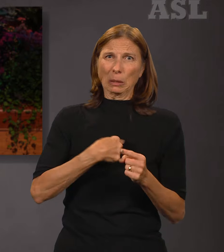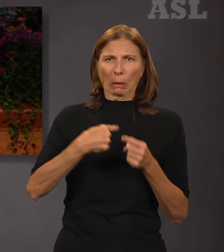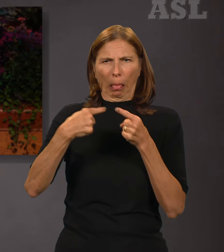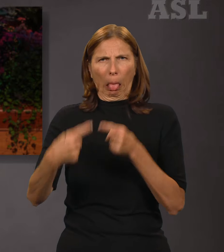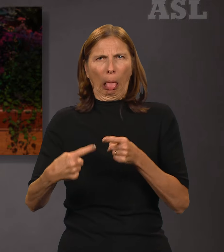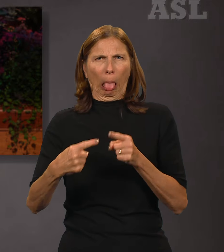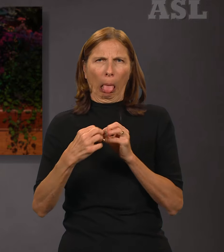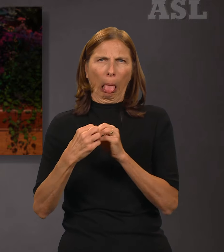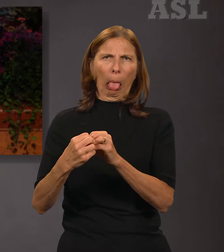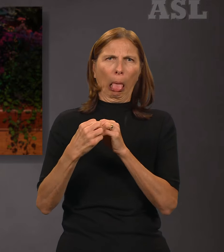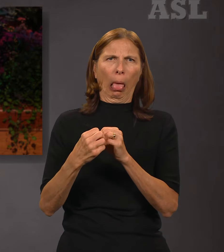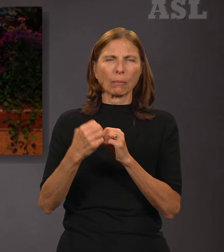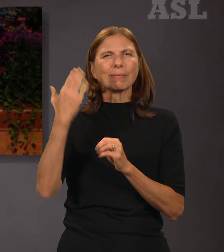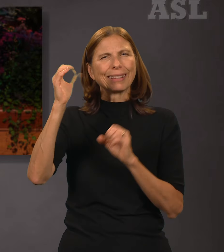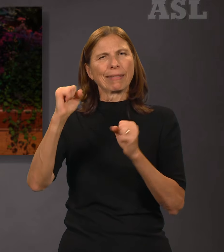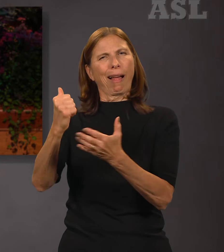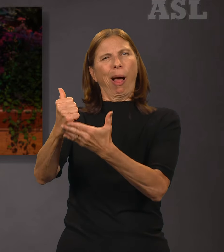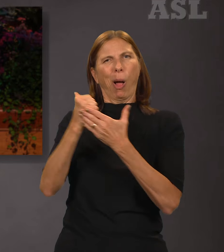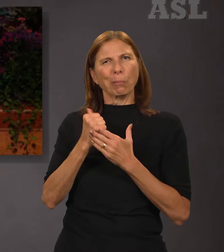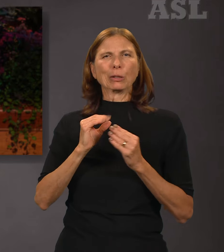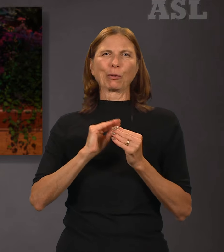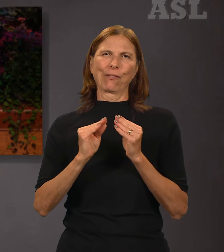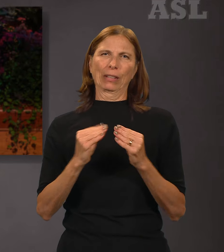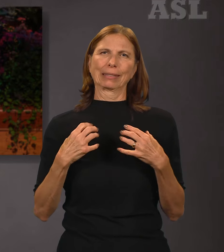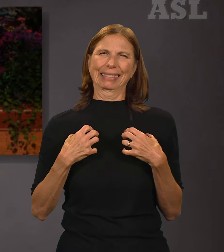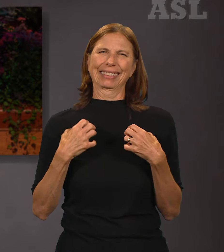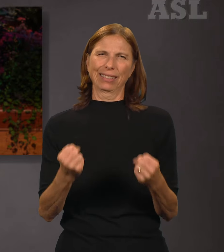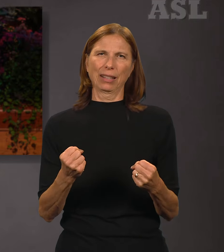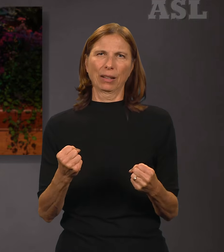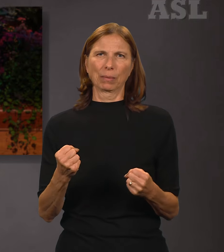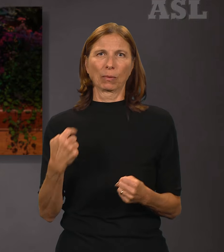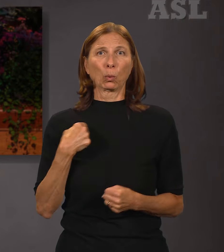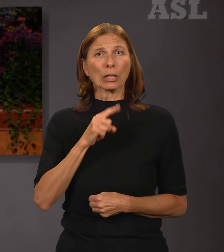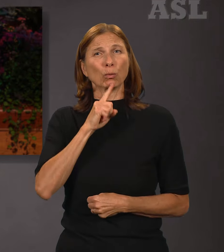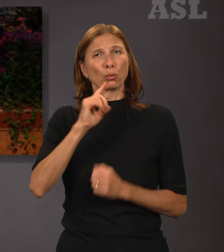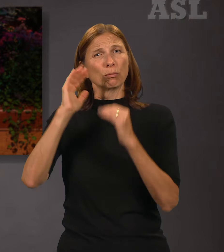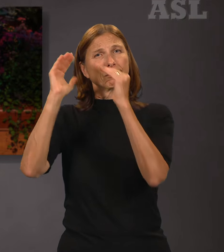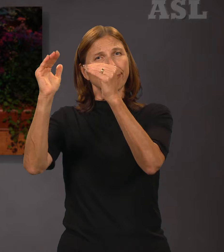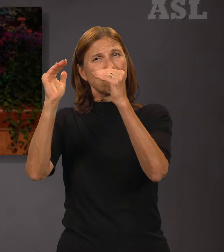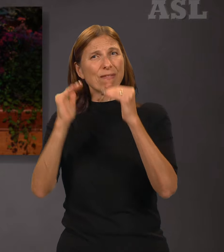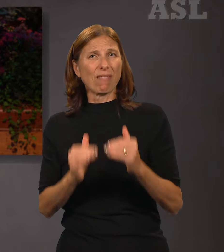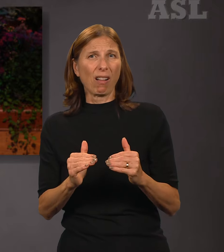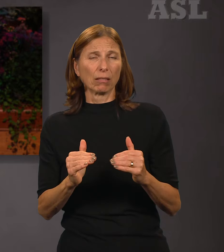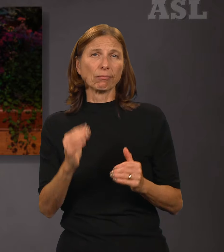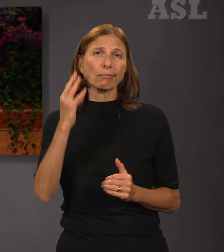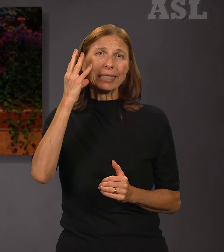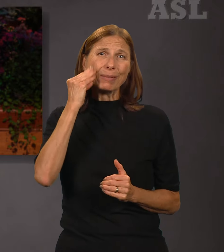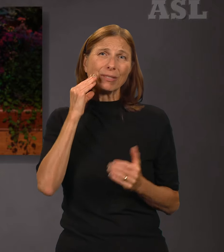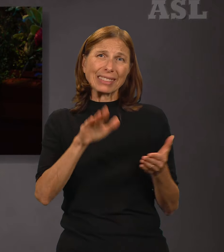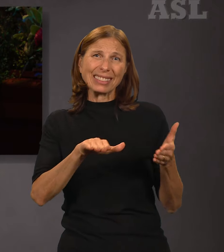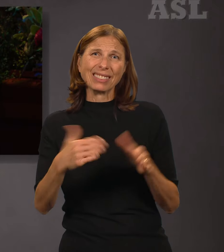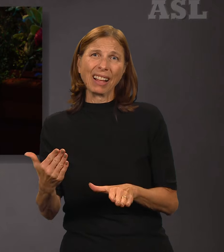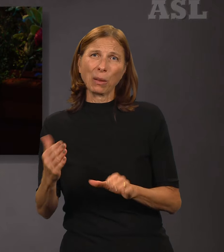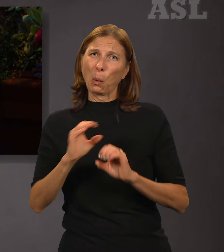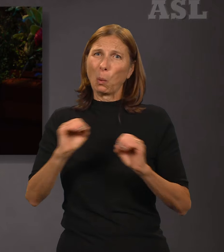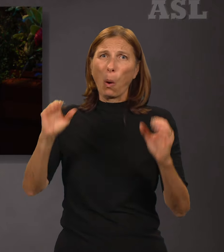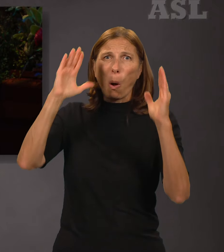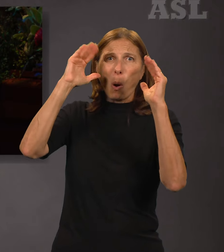that has fallen to be redeemed, to breathe life into that which feels dead and hopeless. If you are struggling with a